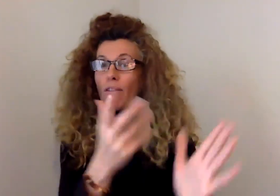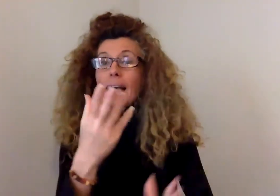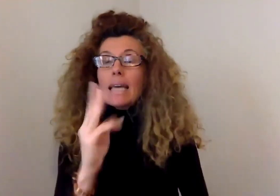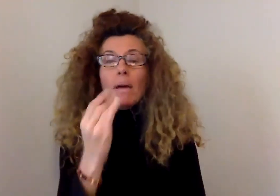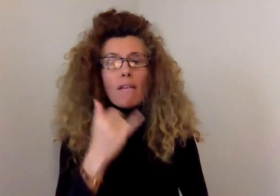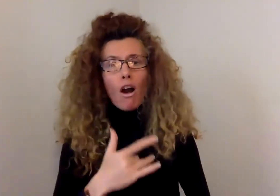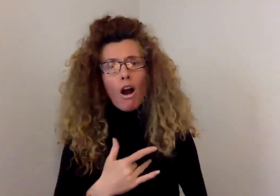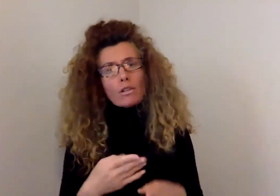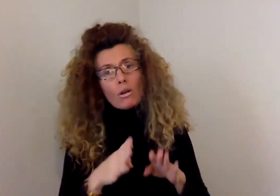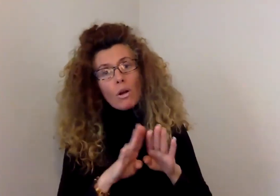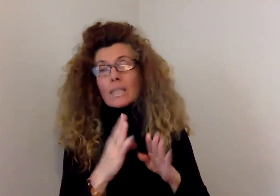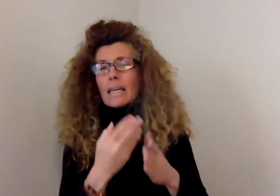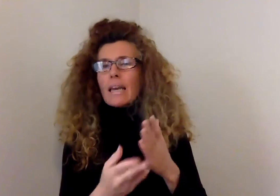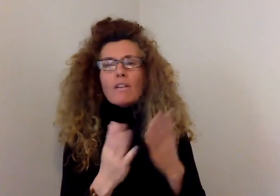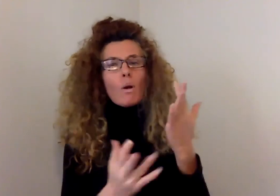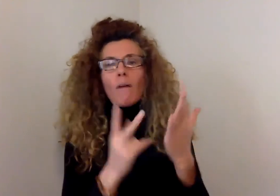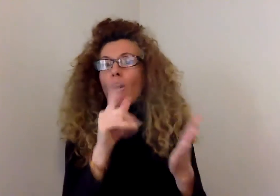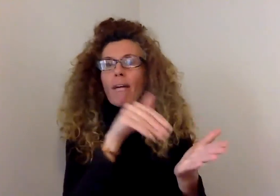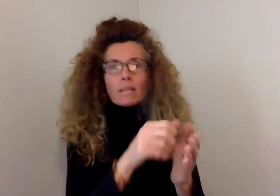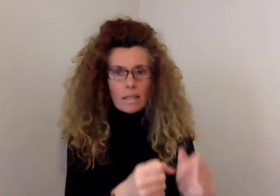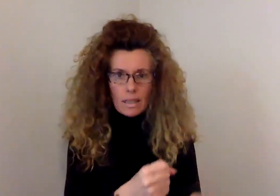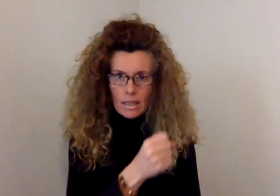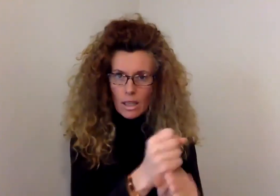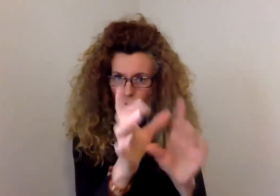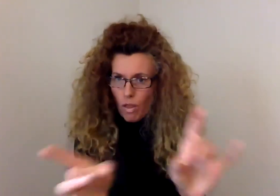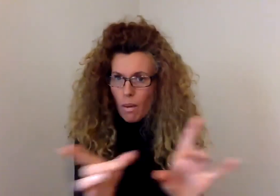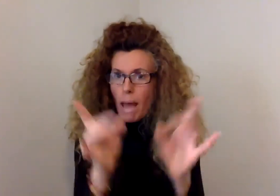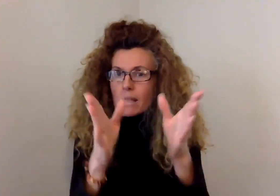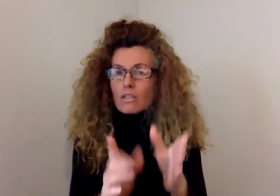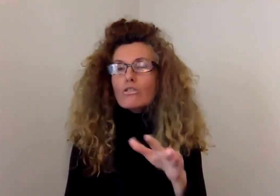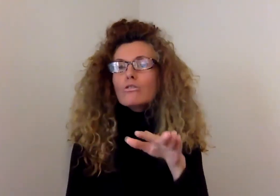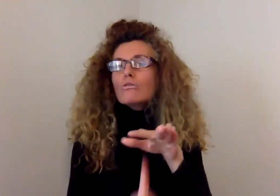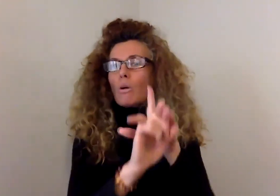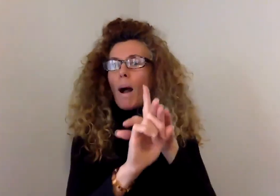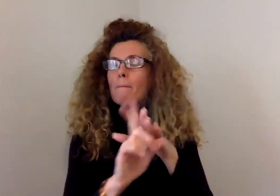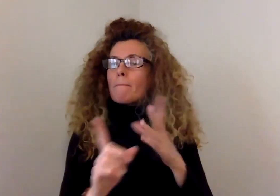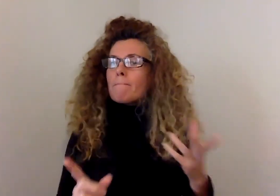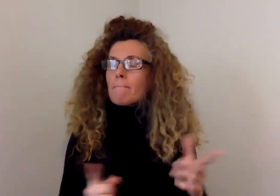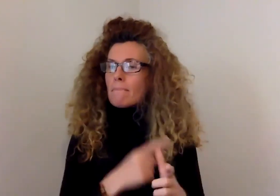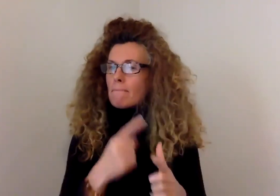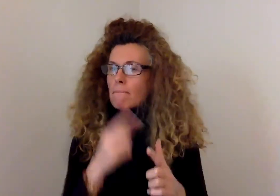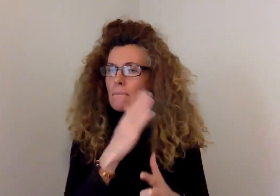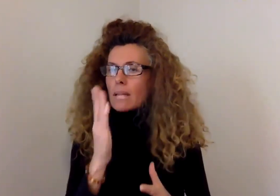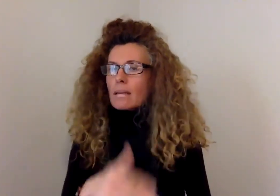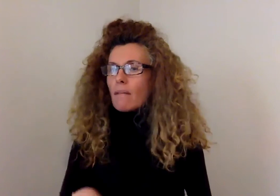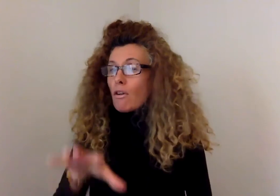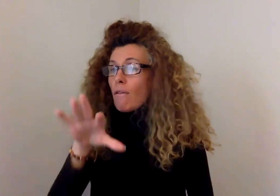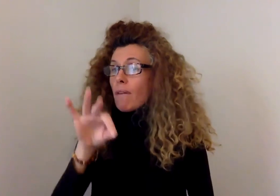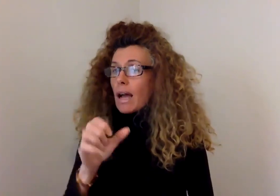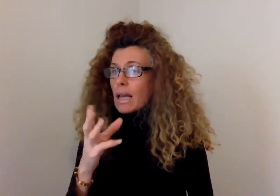even if we wait for a thousand years for the messenger to show himself, we shall never find him. The message